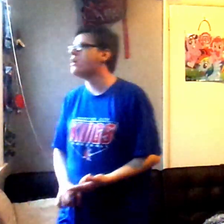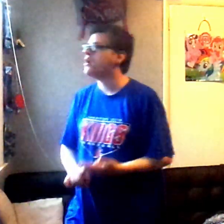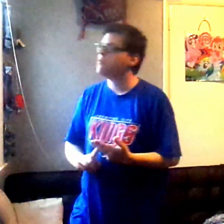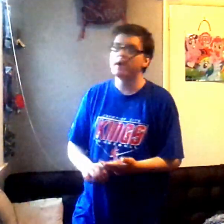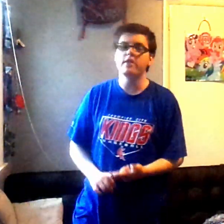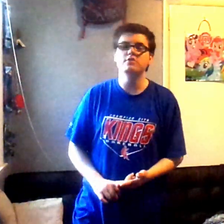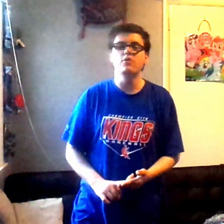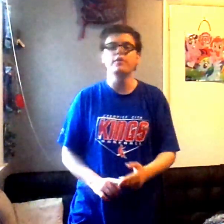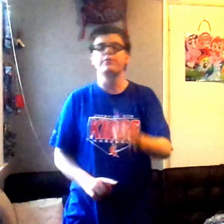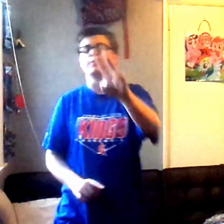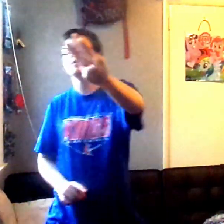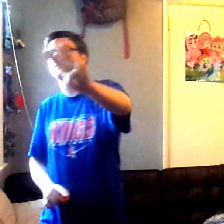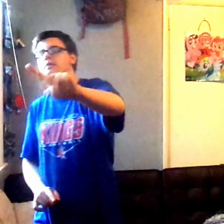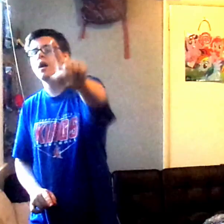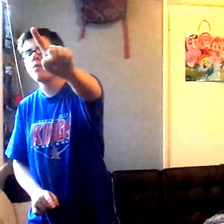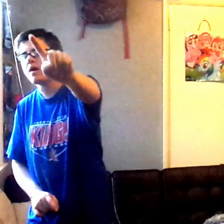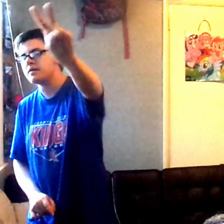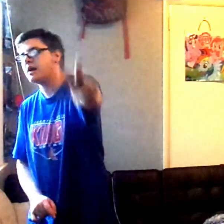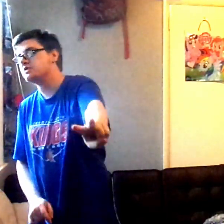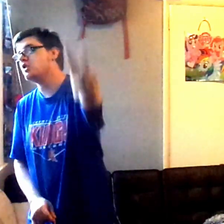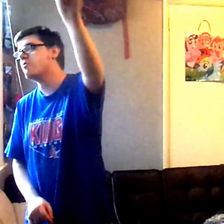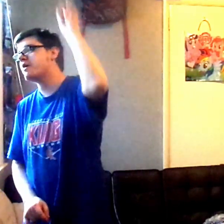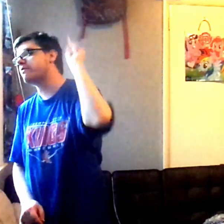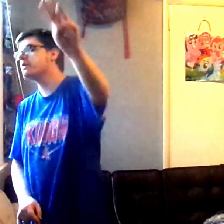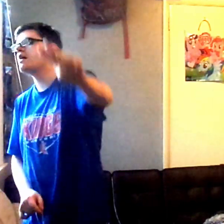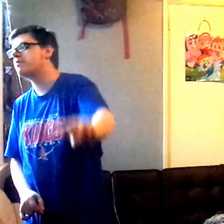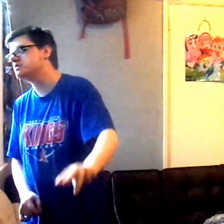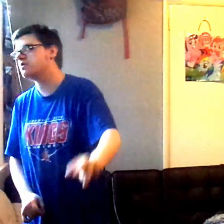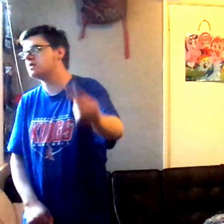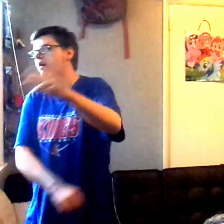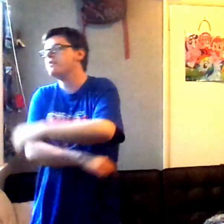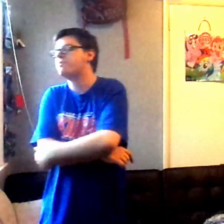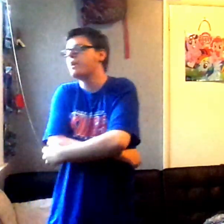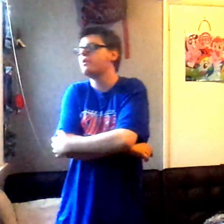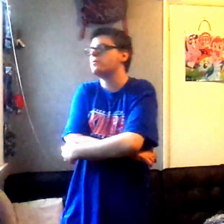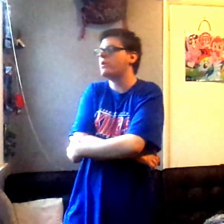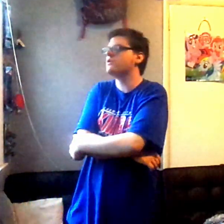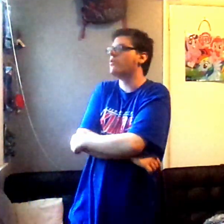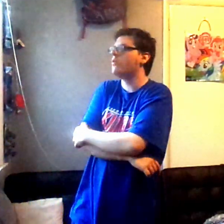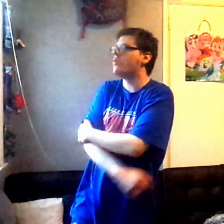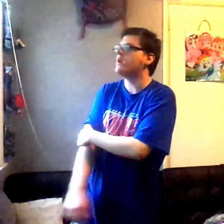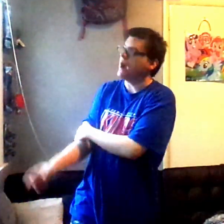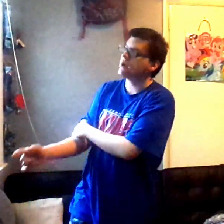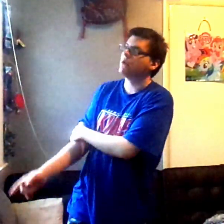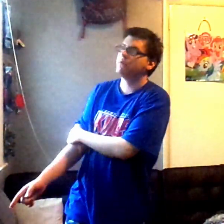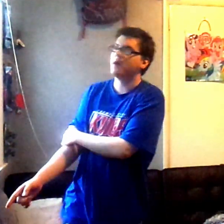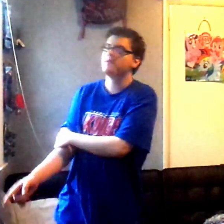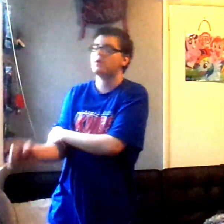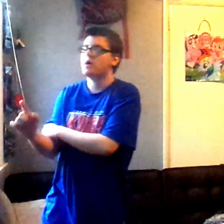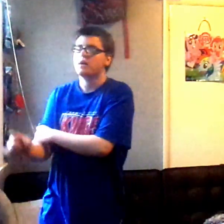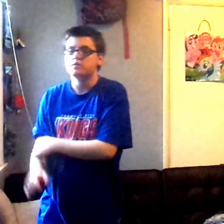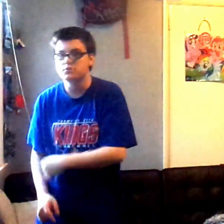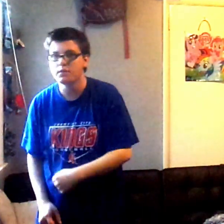Right now, there's only three, not one, not two, but three episodes of the brand new 2021 iCar revival streaming.